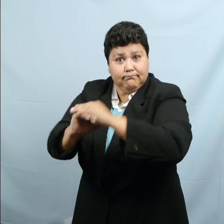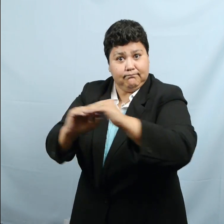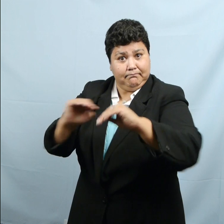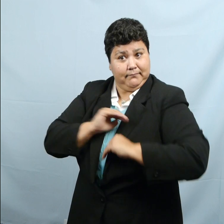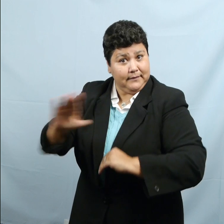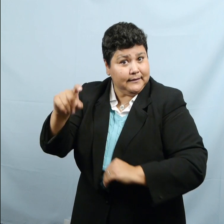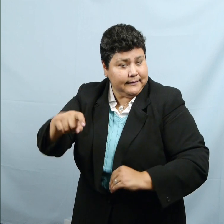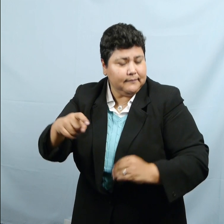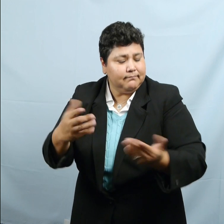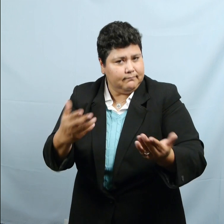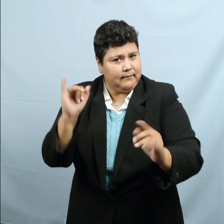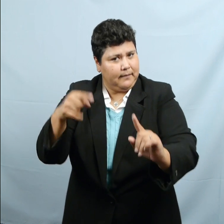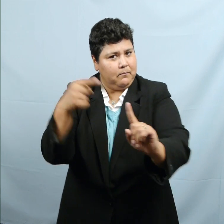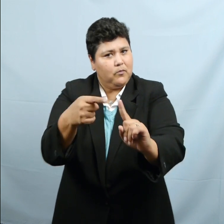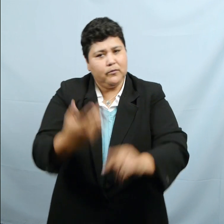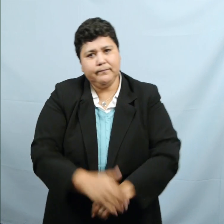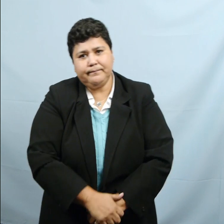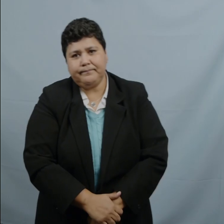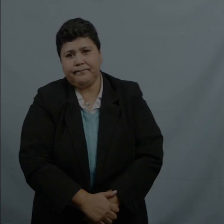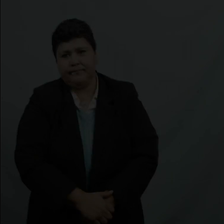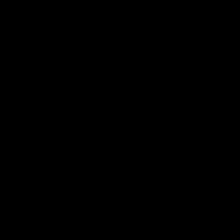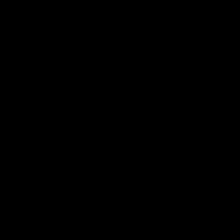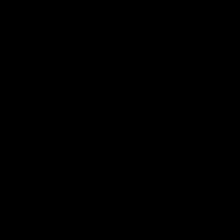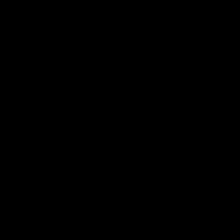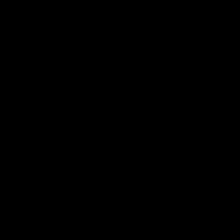we conversation. want still understand the difference between vegetables and We want to understand the difference between vegetables. We want the difference Thank